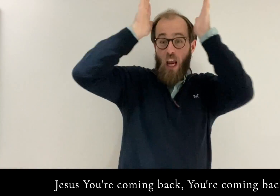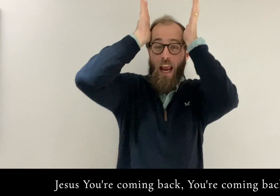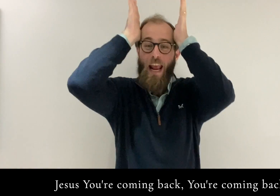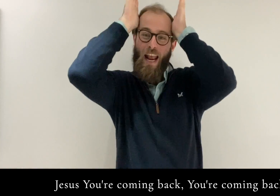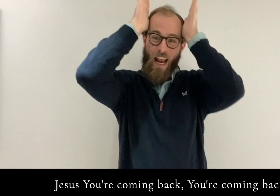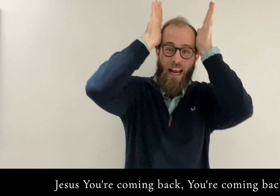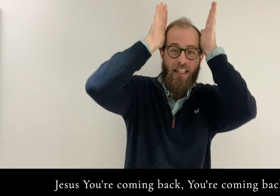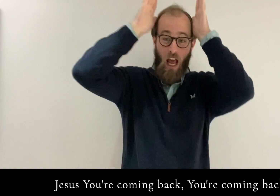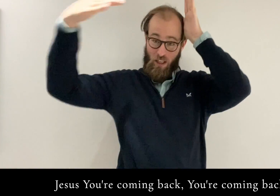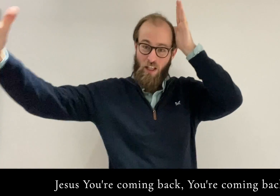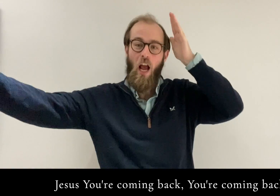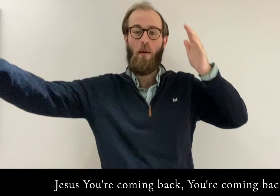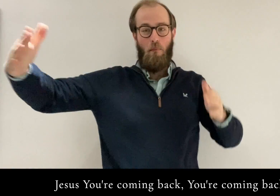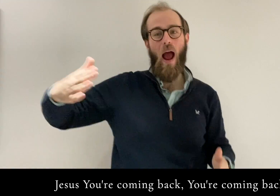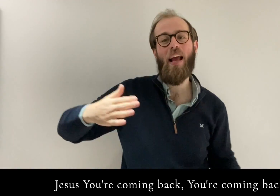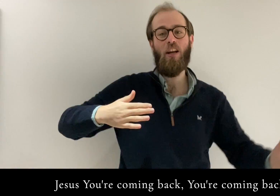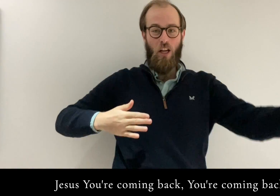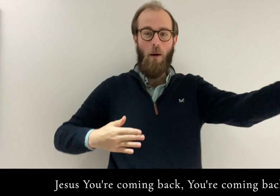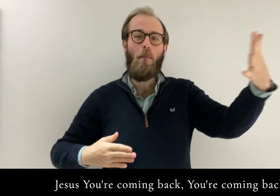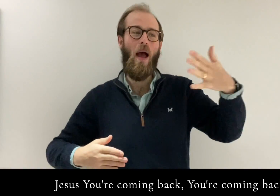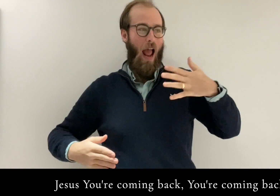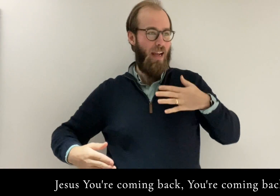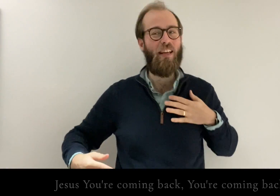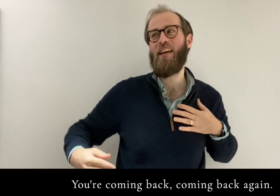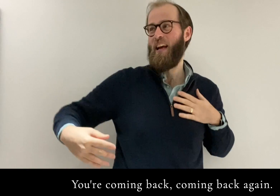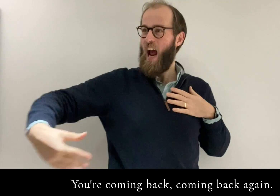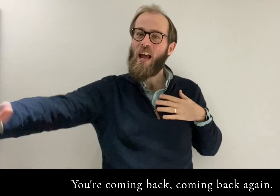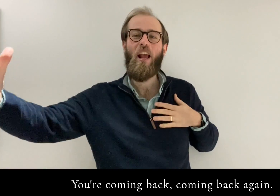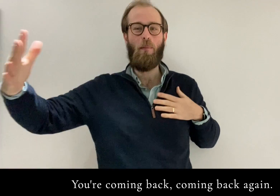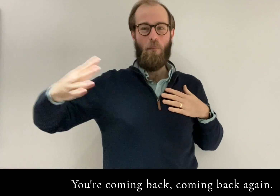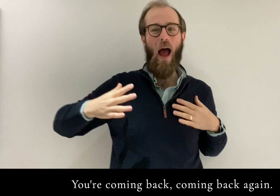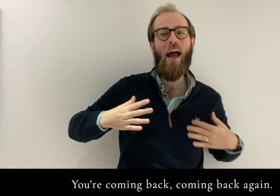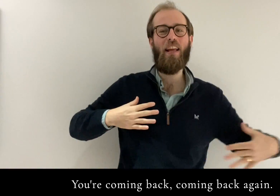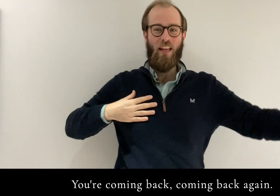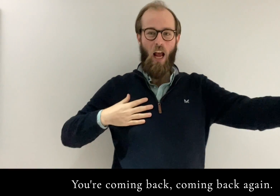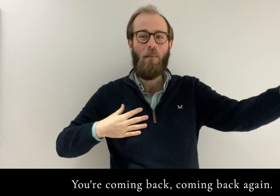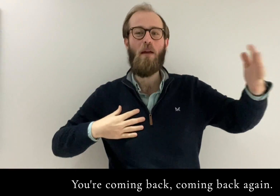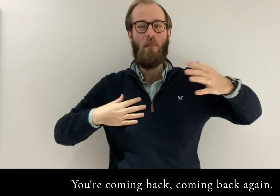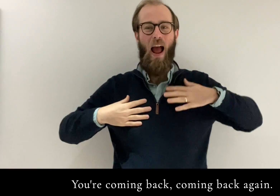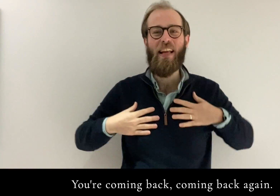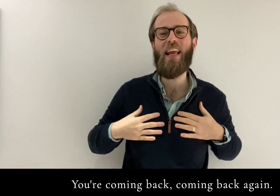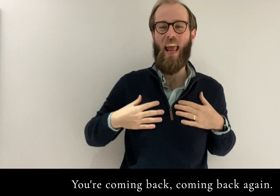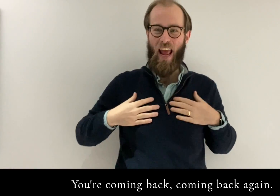Jesus, you're coming back, you're coming back You're coming back, coming back again